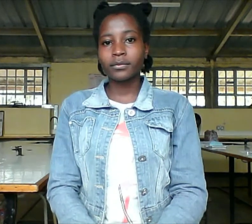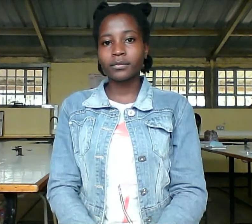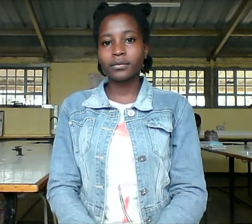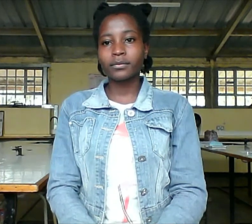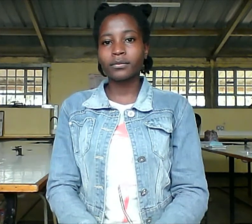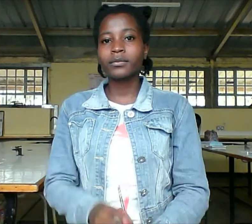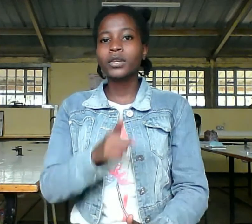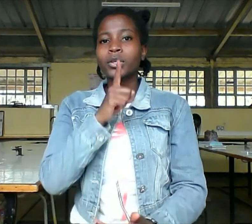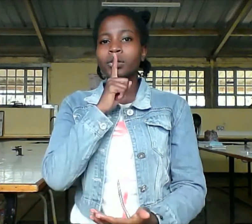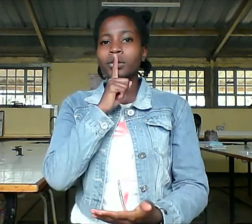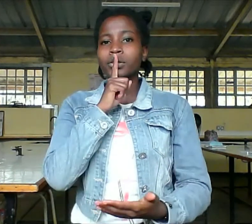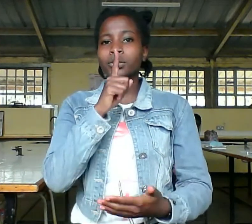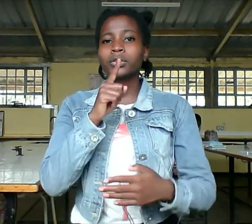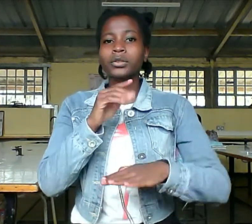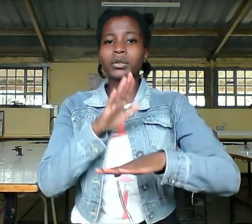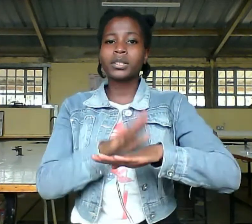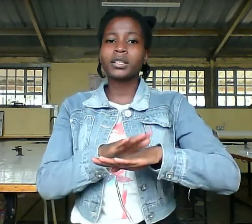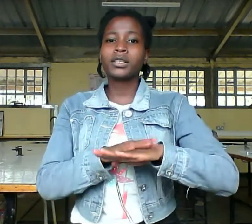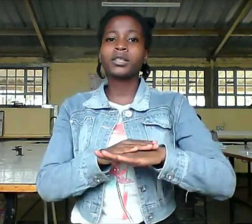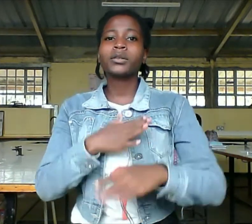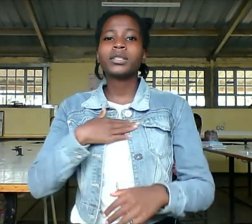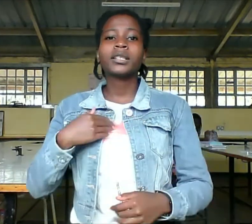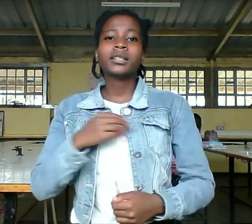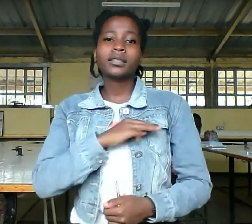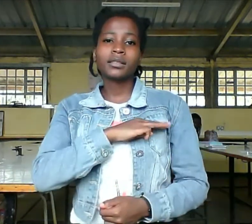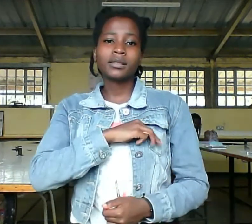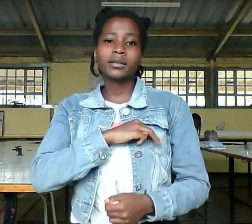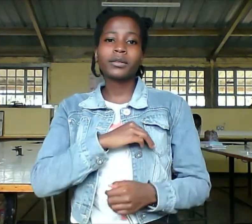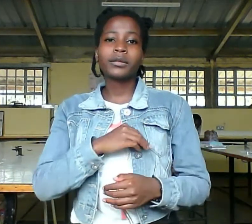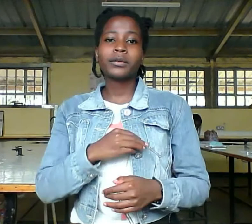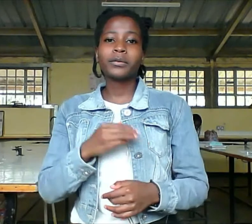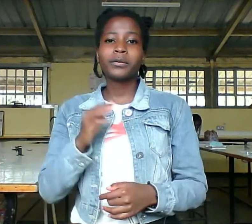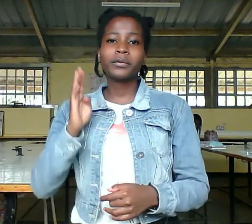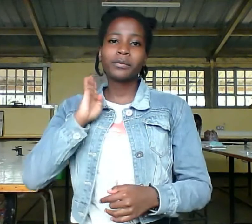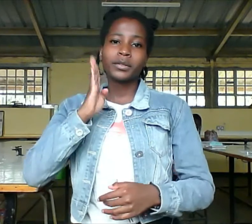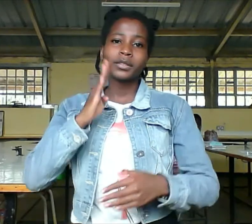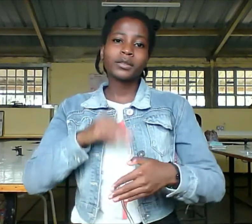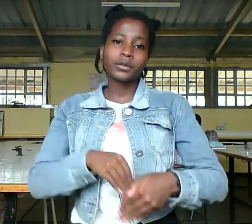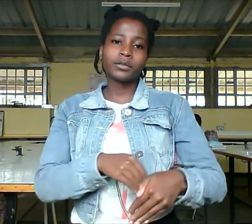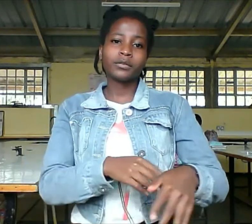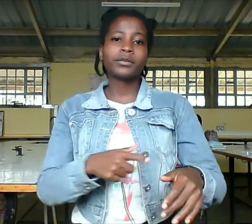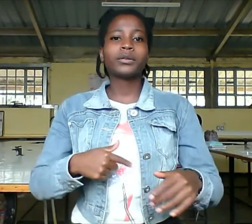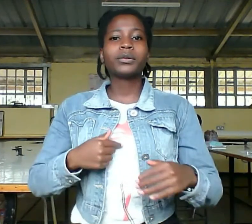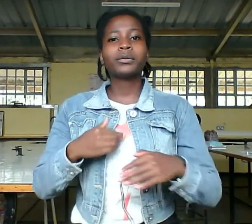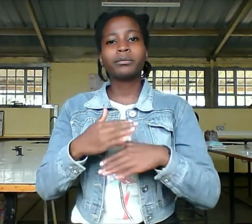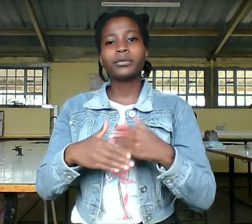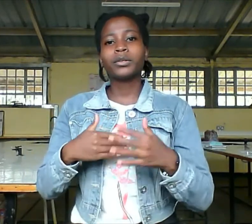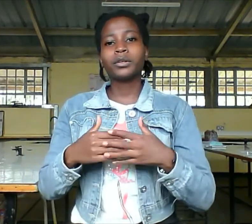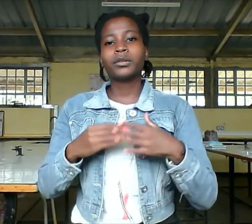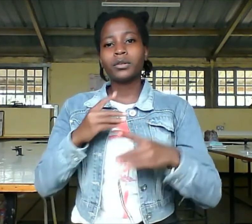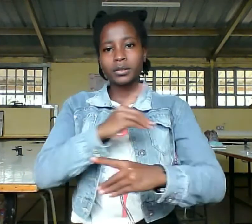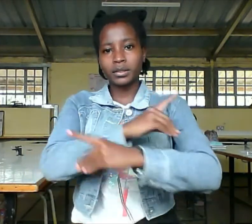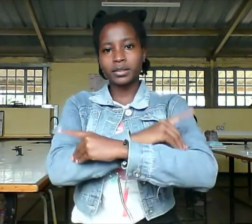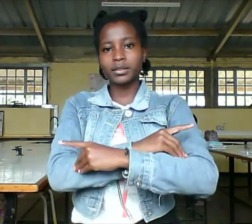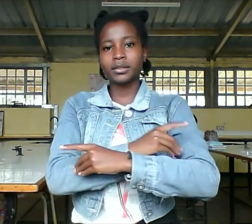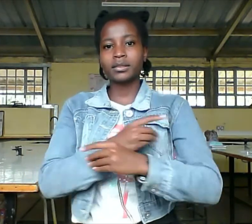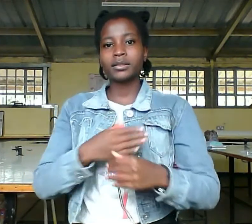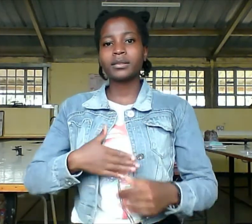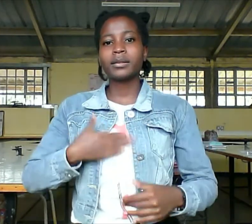Surely, goodness and mercy inform me what the days of my life and I will dwell in the house of the Lord